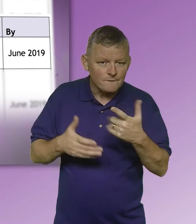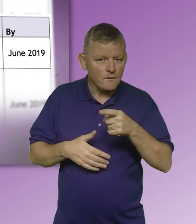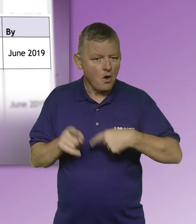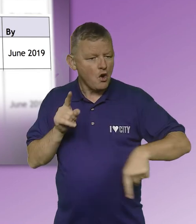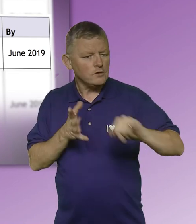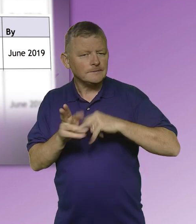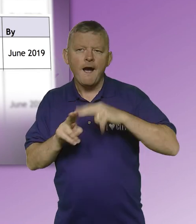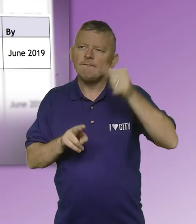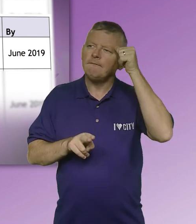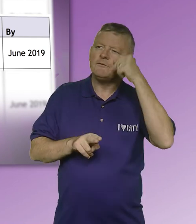10 7